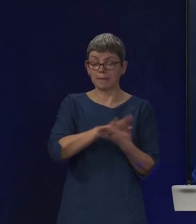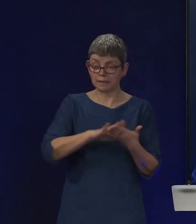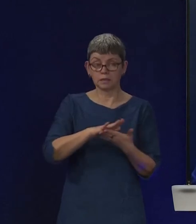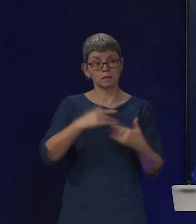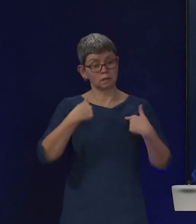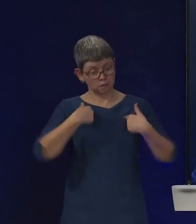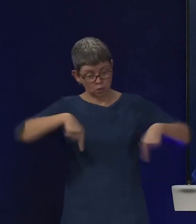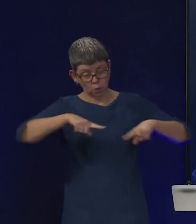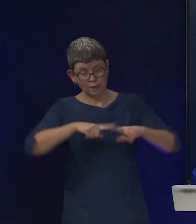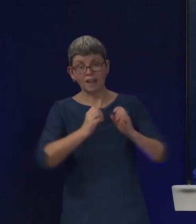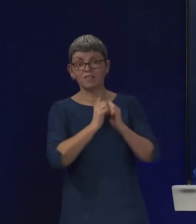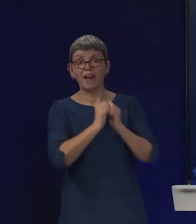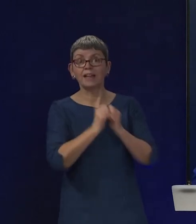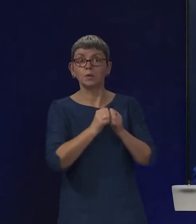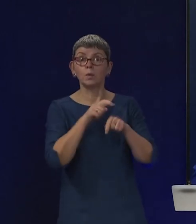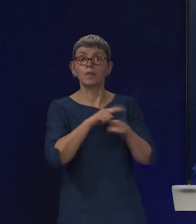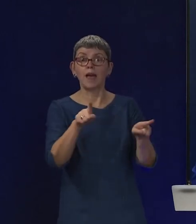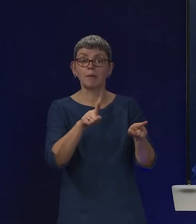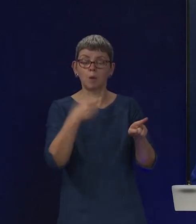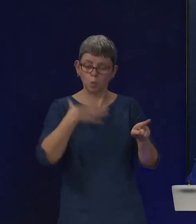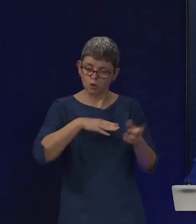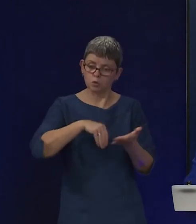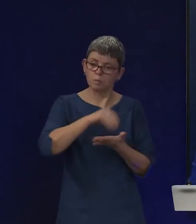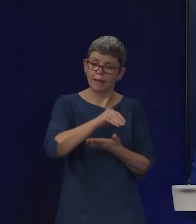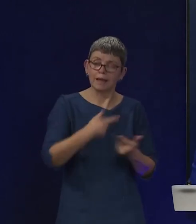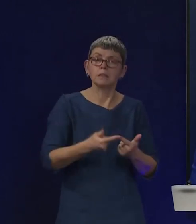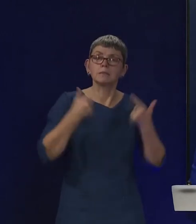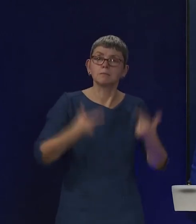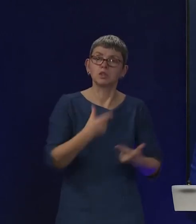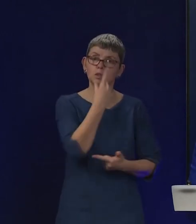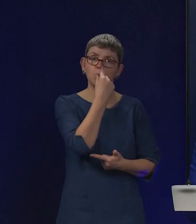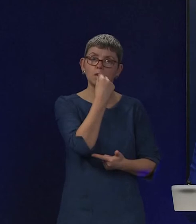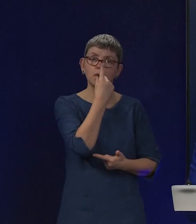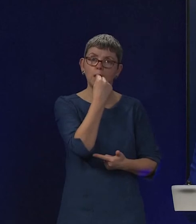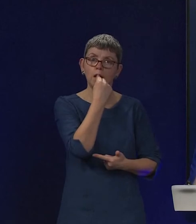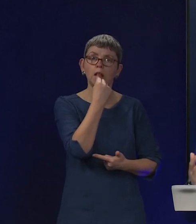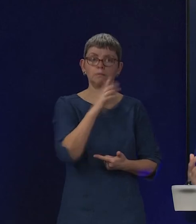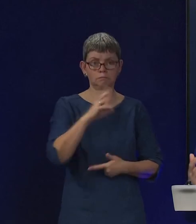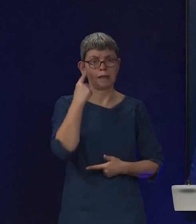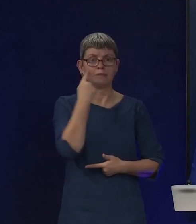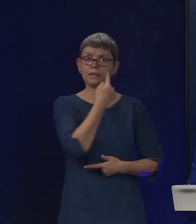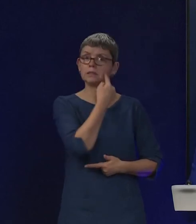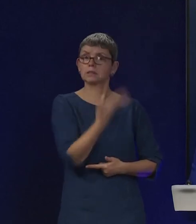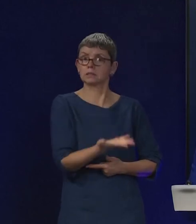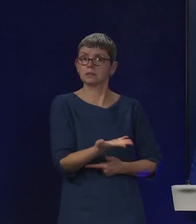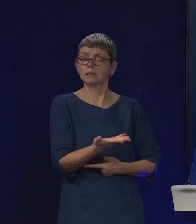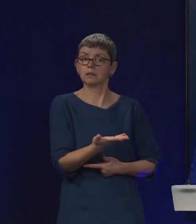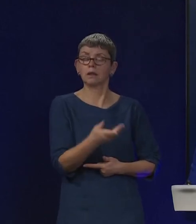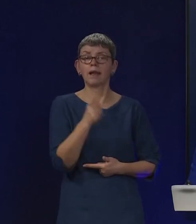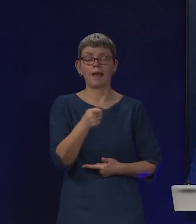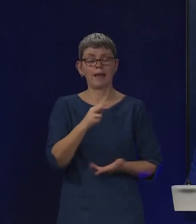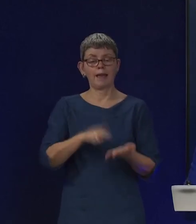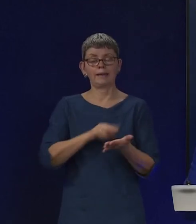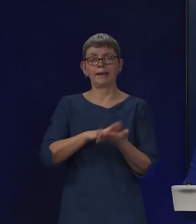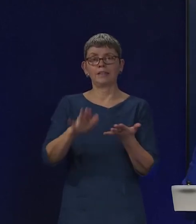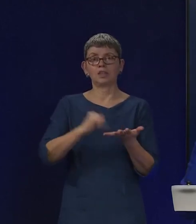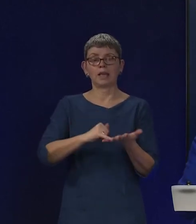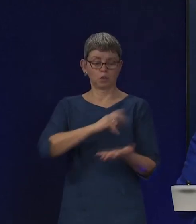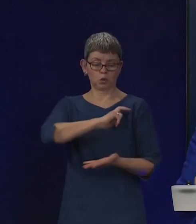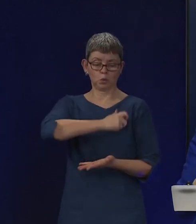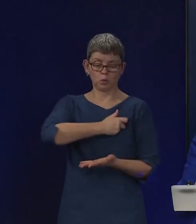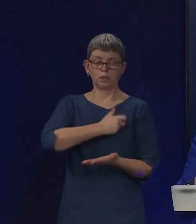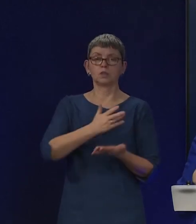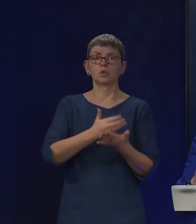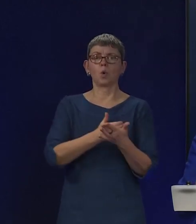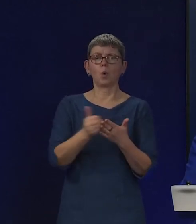value NHS workers and want to pay them as much as we can within the resources we've got, and that while NHS trade unions are always